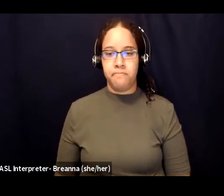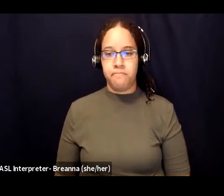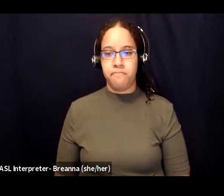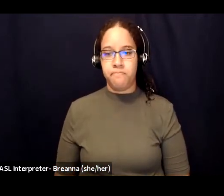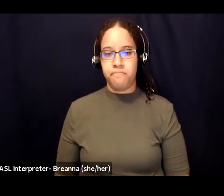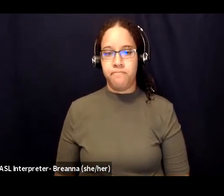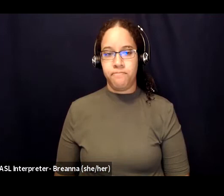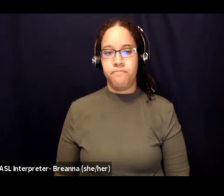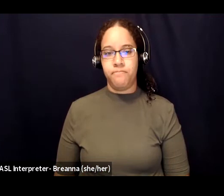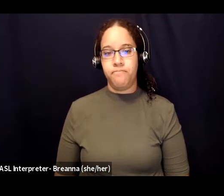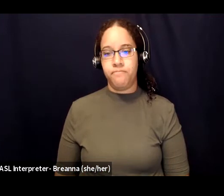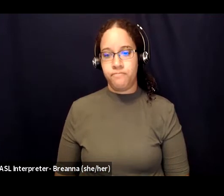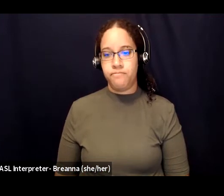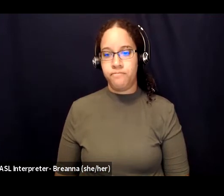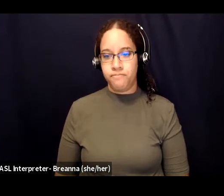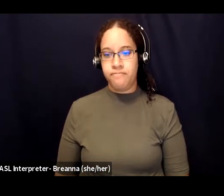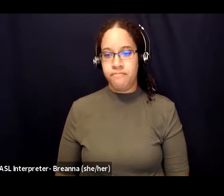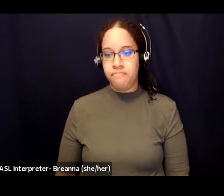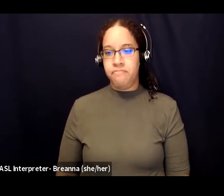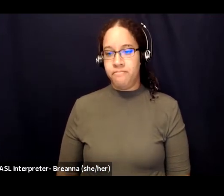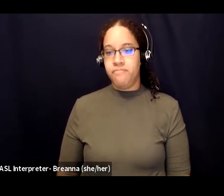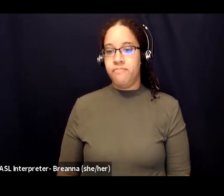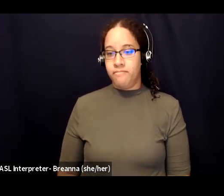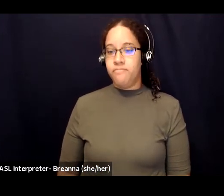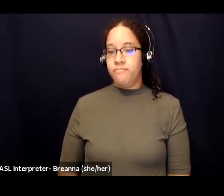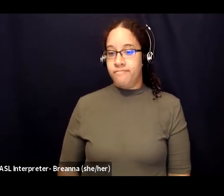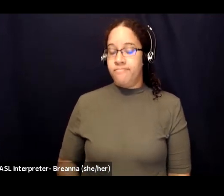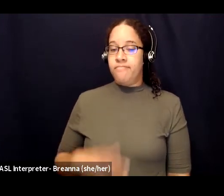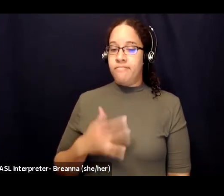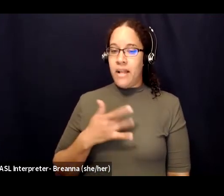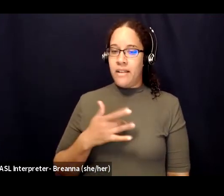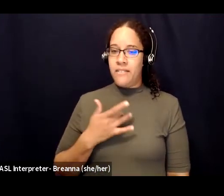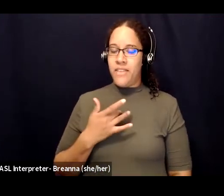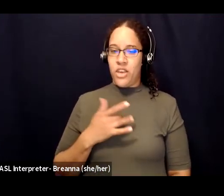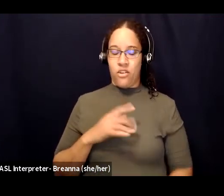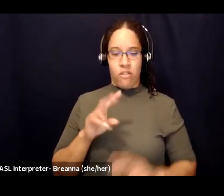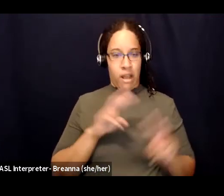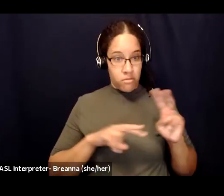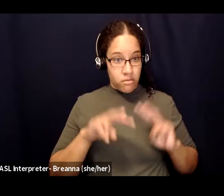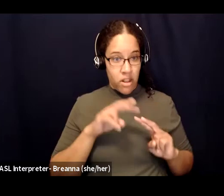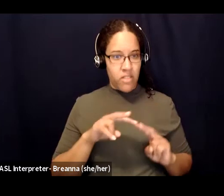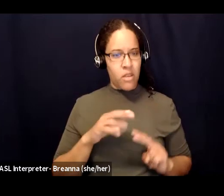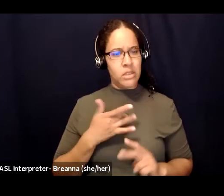yeah i don't know about you all but i do even feel like some sense of healing of even hearing these or seeing these